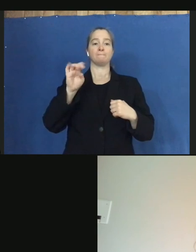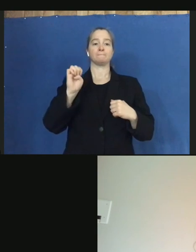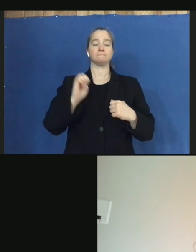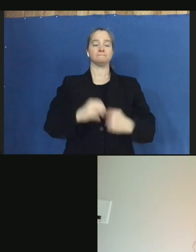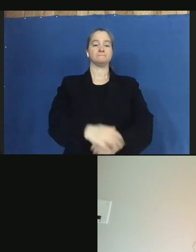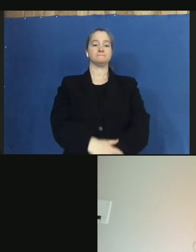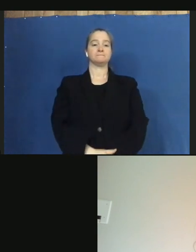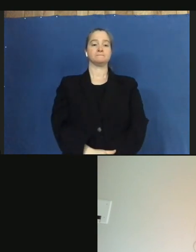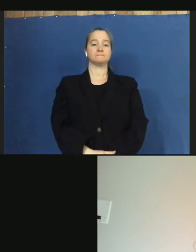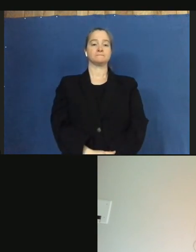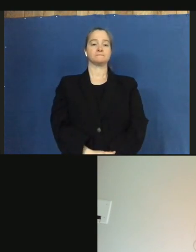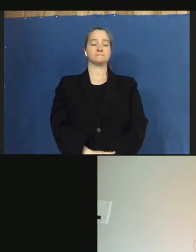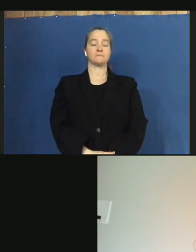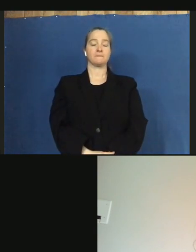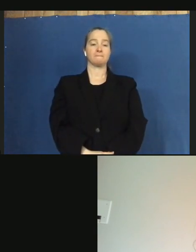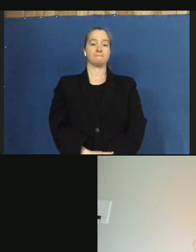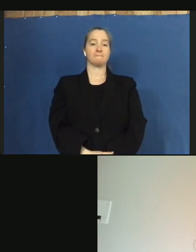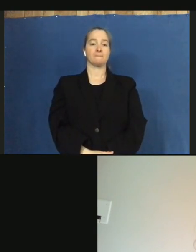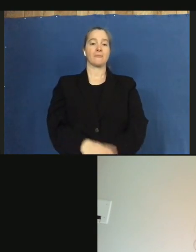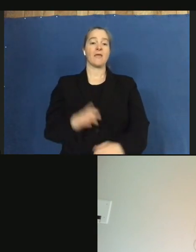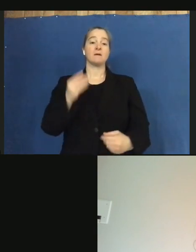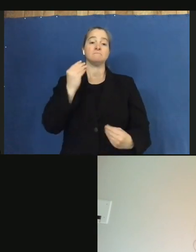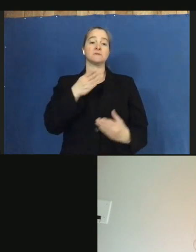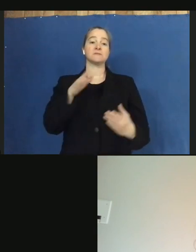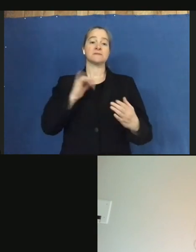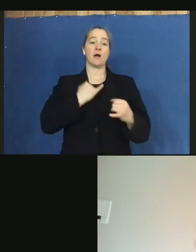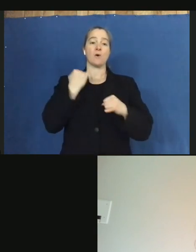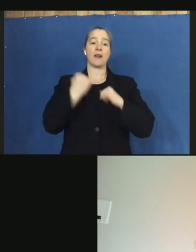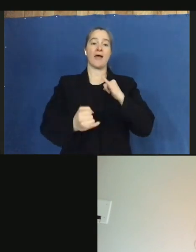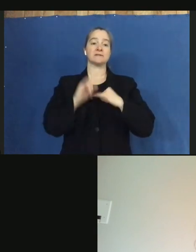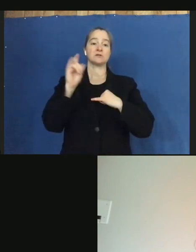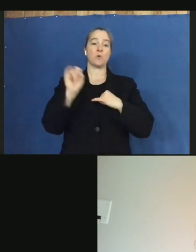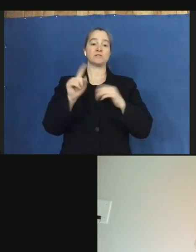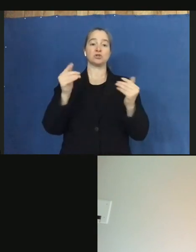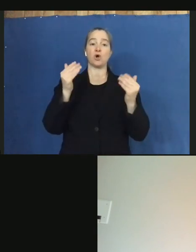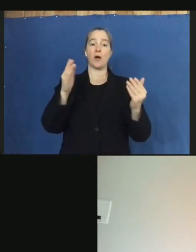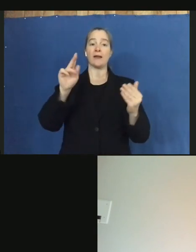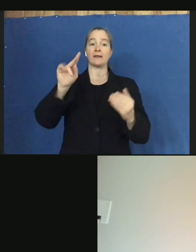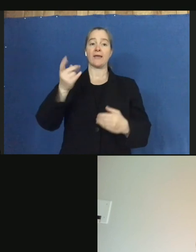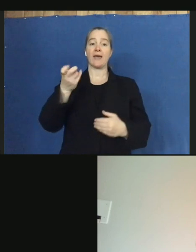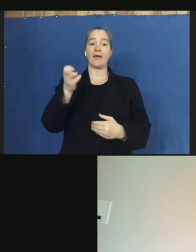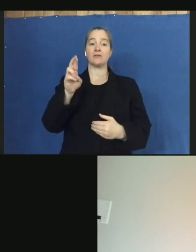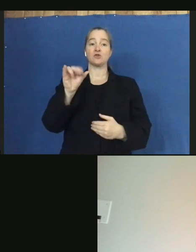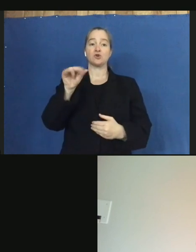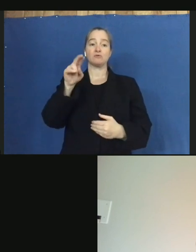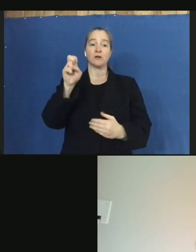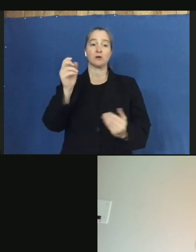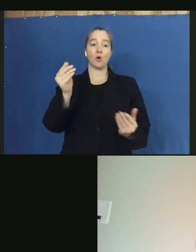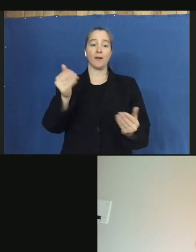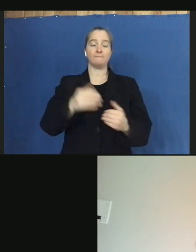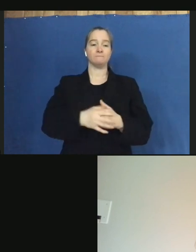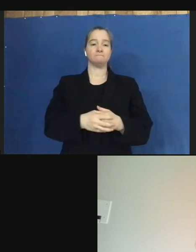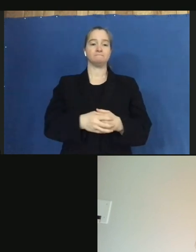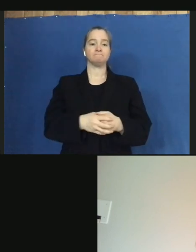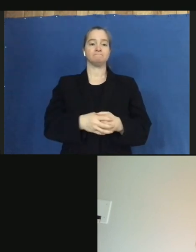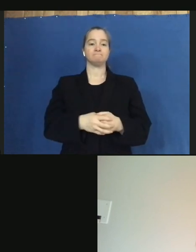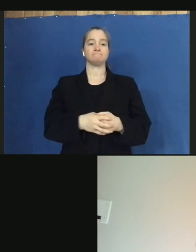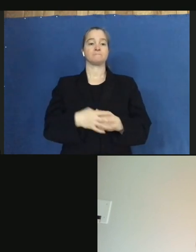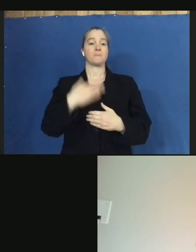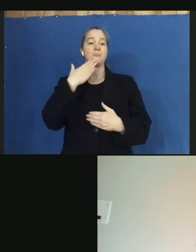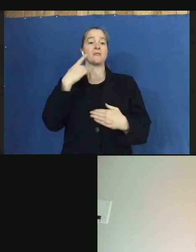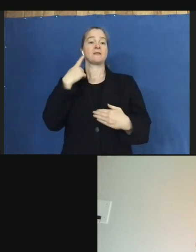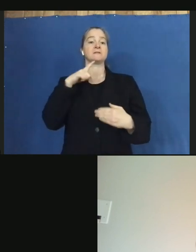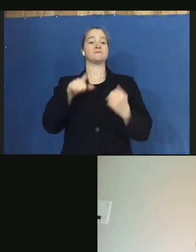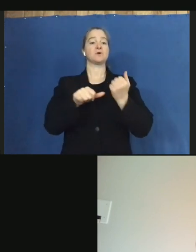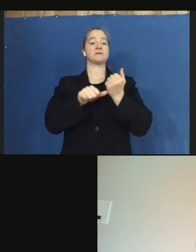From the Pocono Record, and this is going to be our last question. Go ahead, Catherine, you can go ahead. Thanks. This is for Deputy Secretary